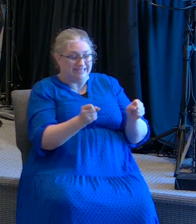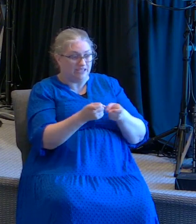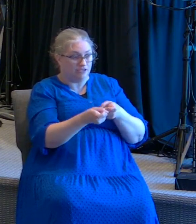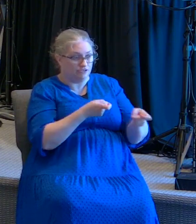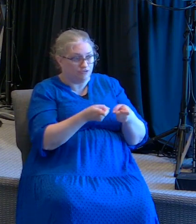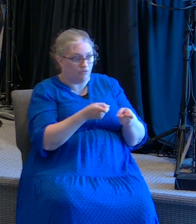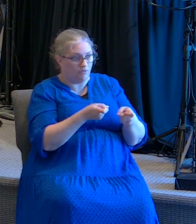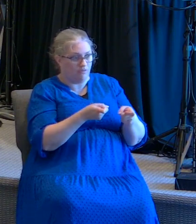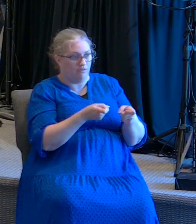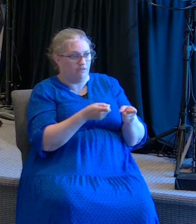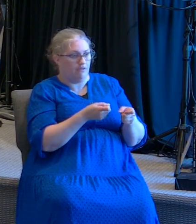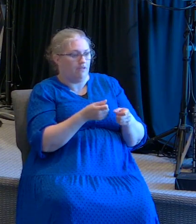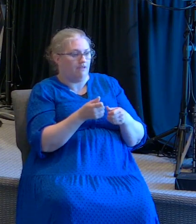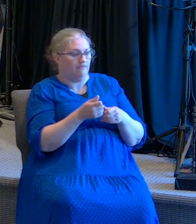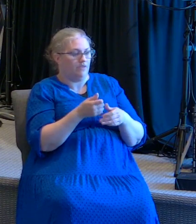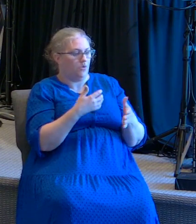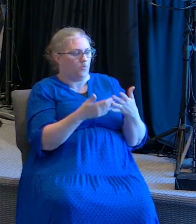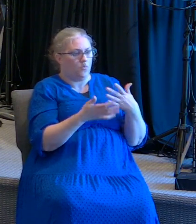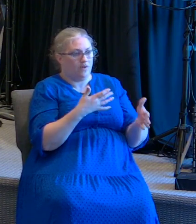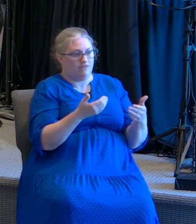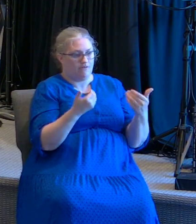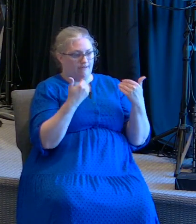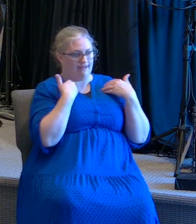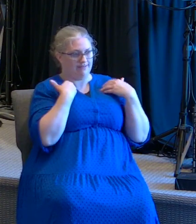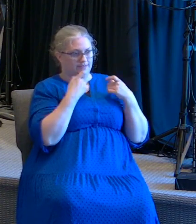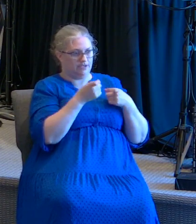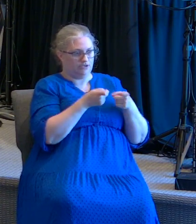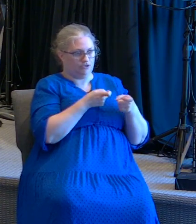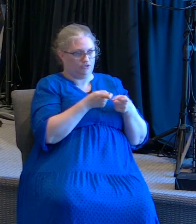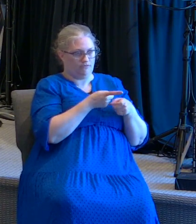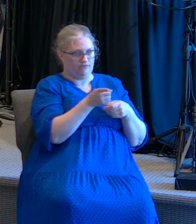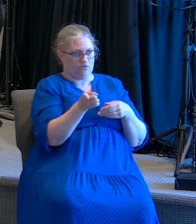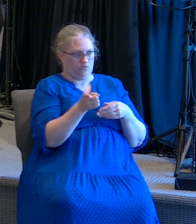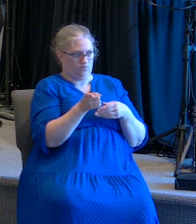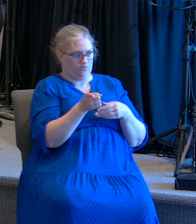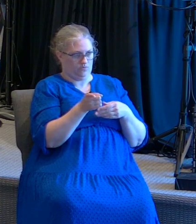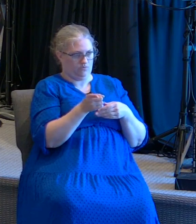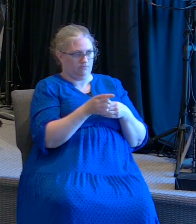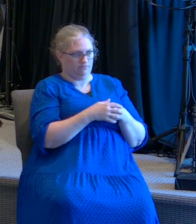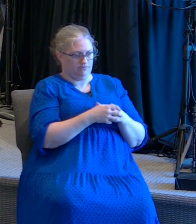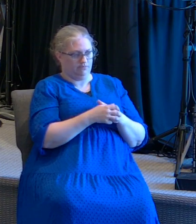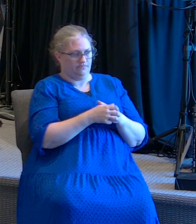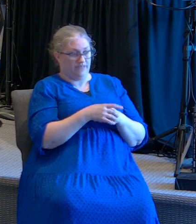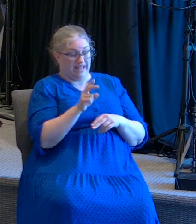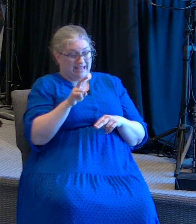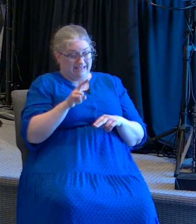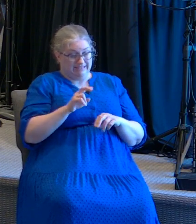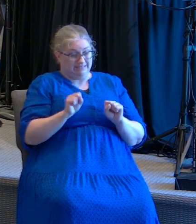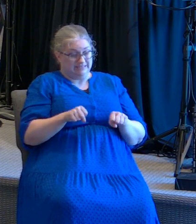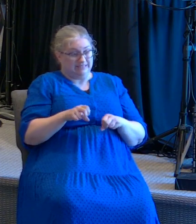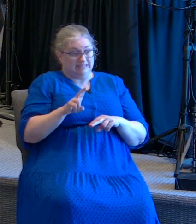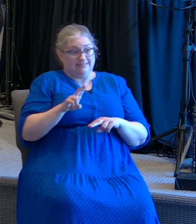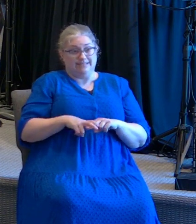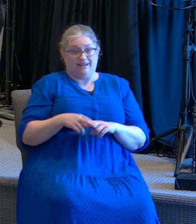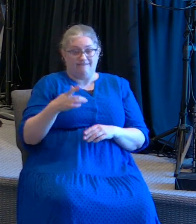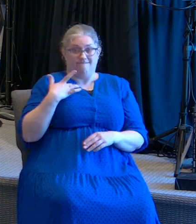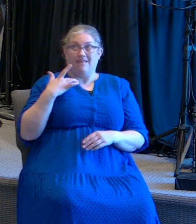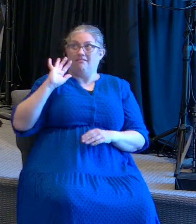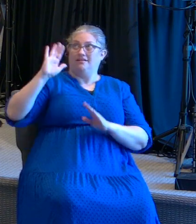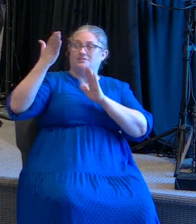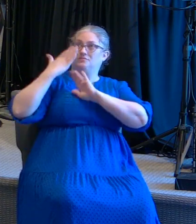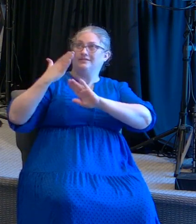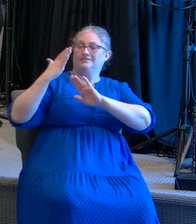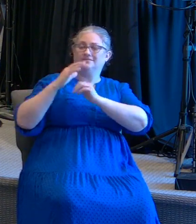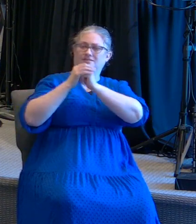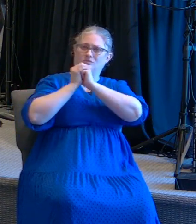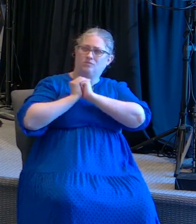control over you hay cosas que tienen control sobre ti and you can sit there and feel the presence of God and begin to worship